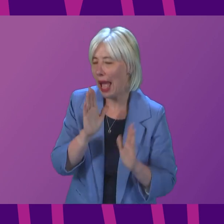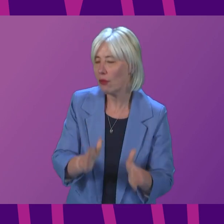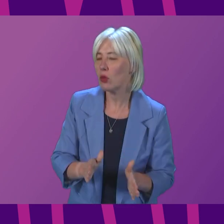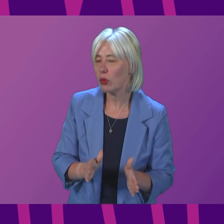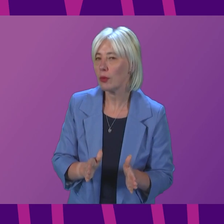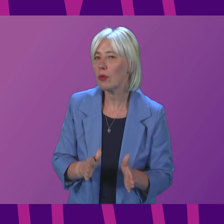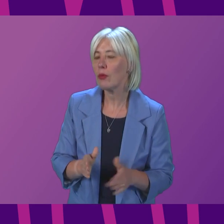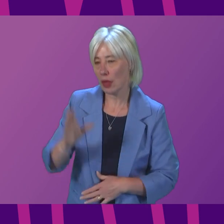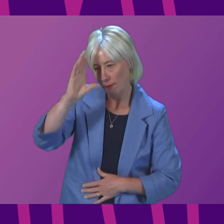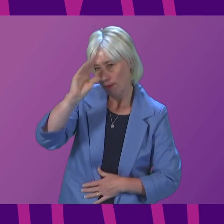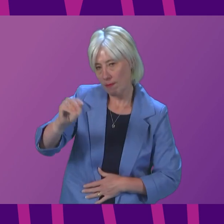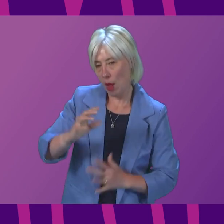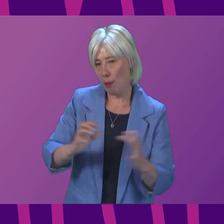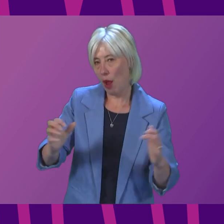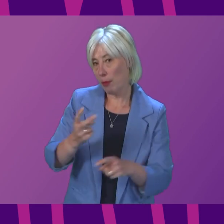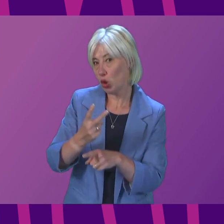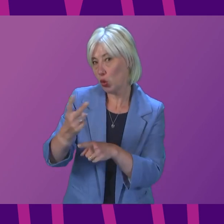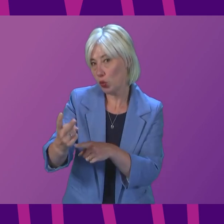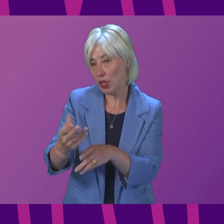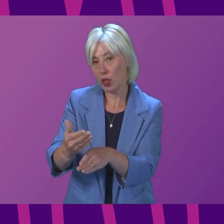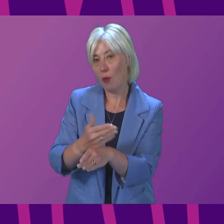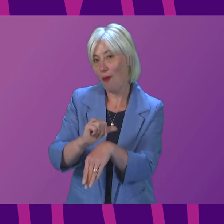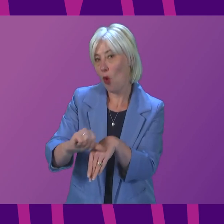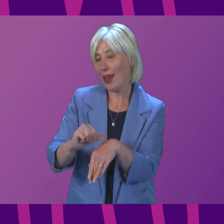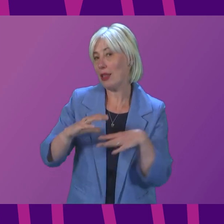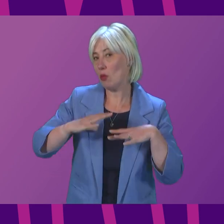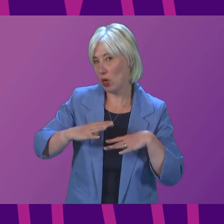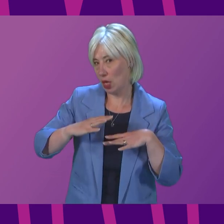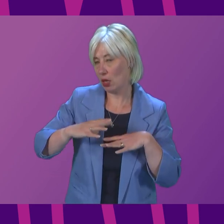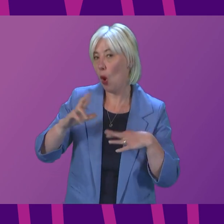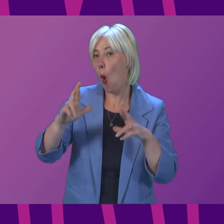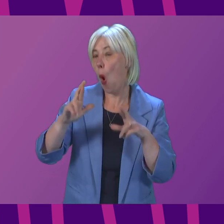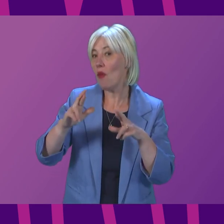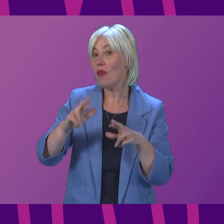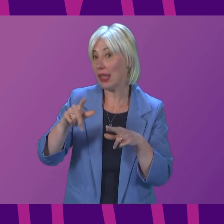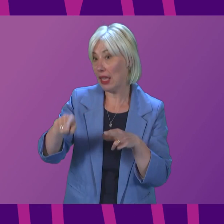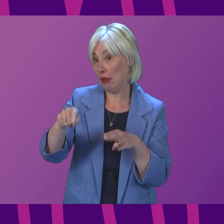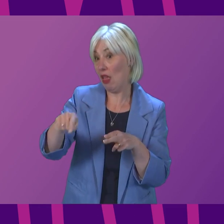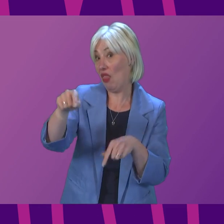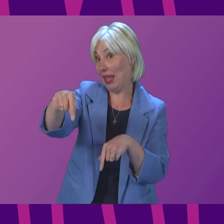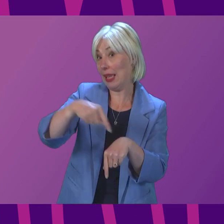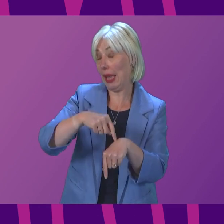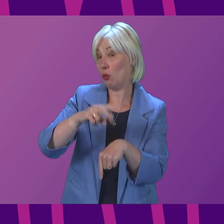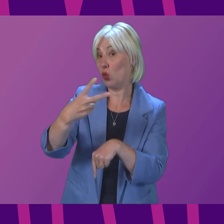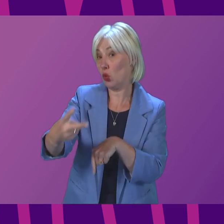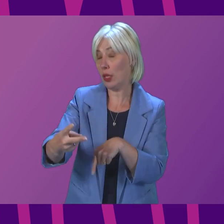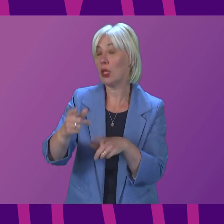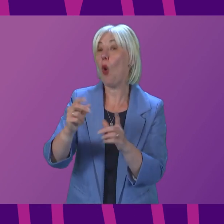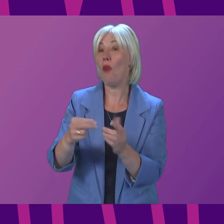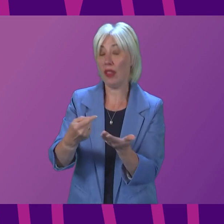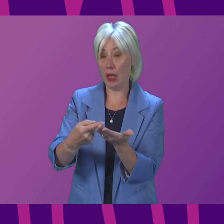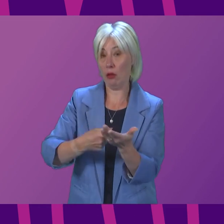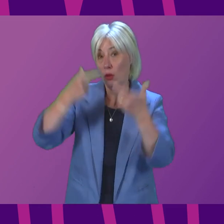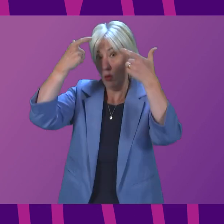I will update Parliament again in two weeks, that is before the Easter recess. I would hope then and the expectation that we would convert this regulation